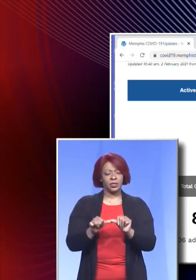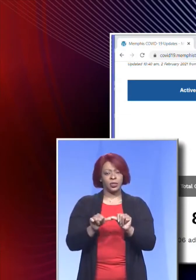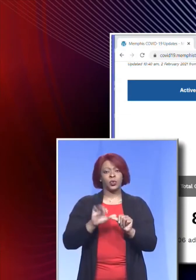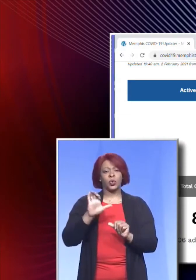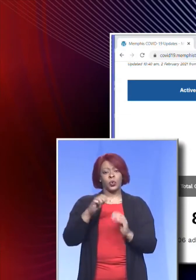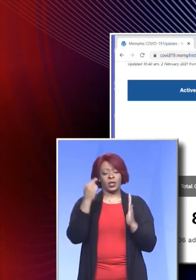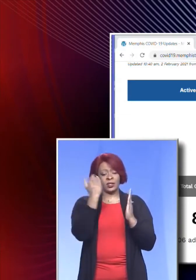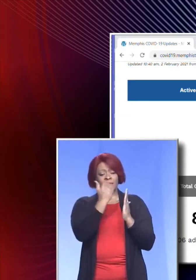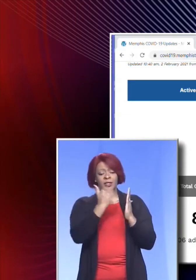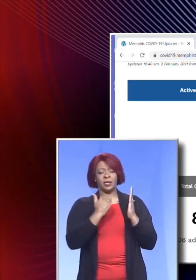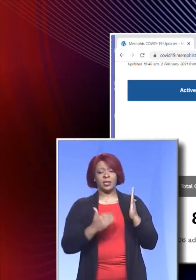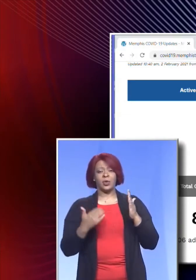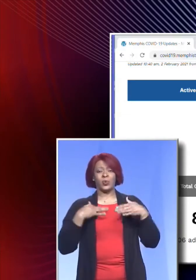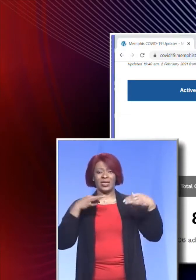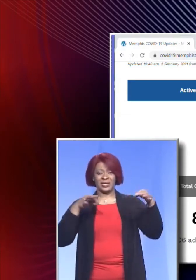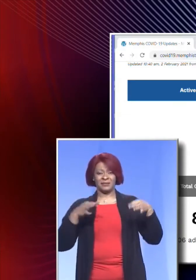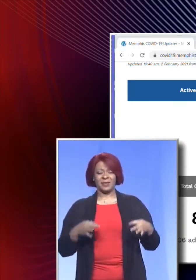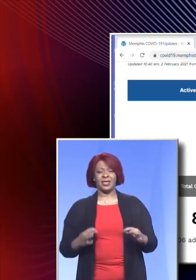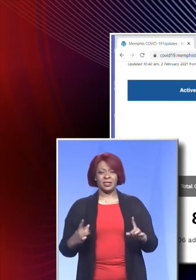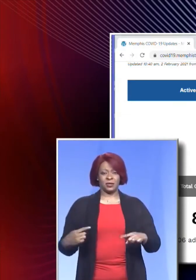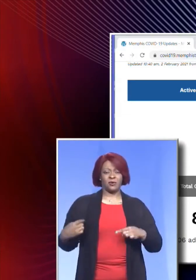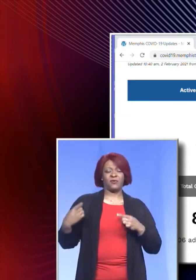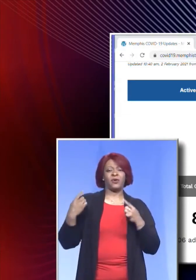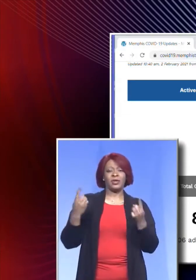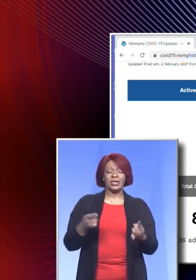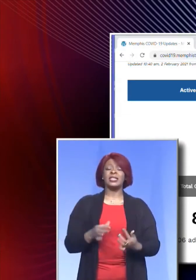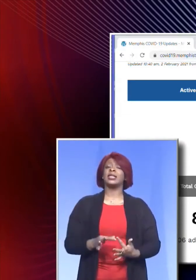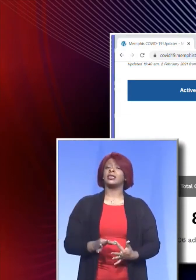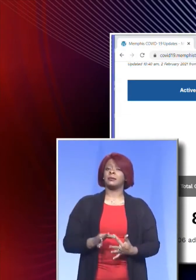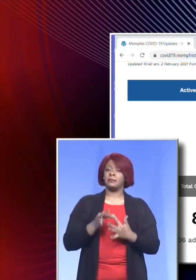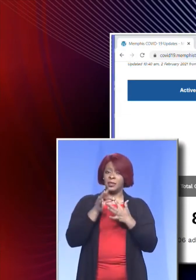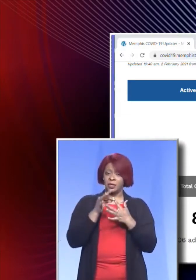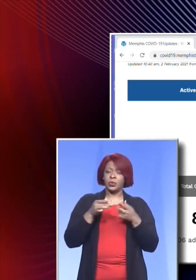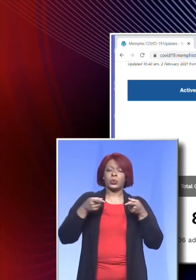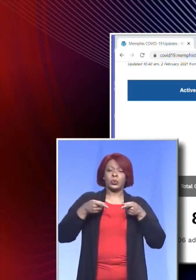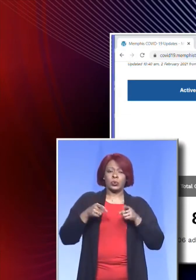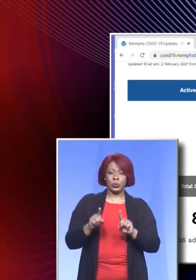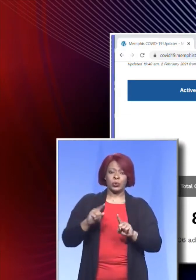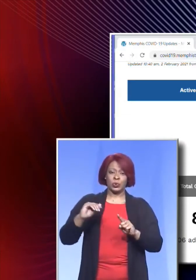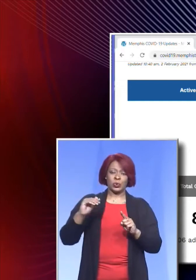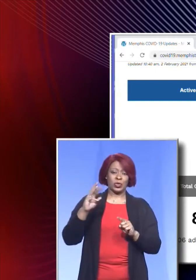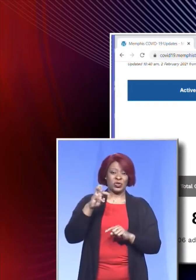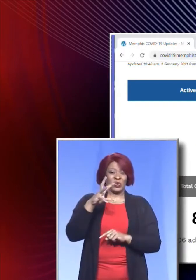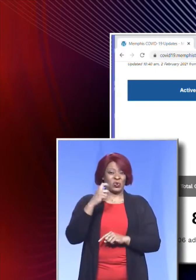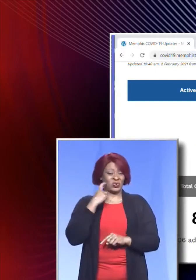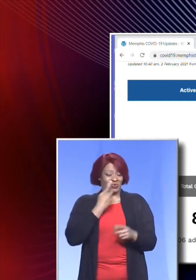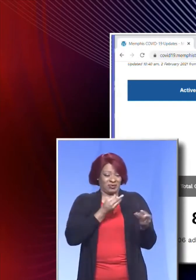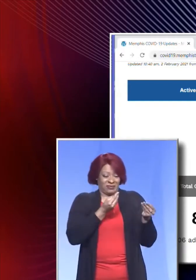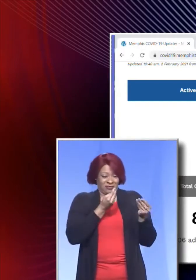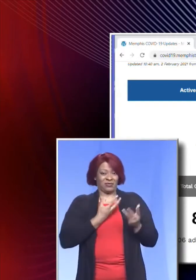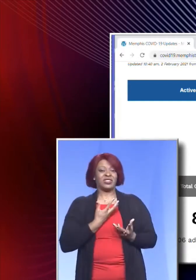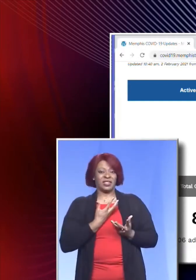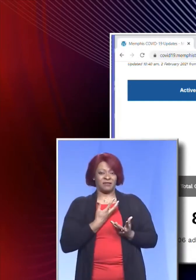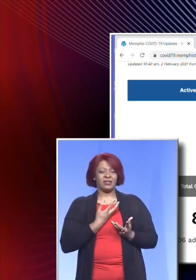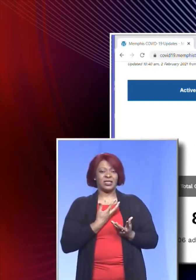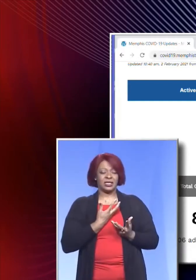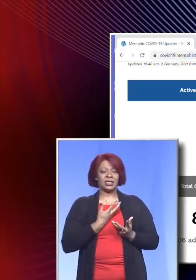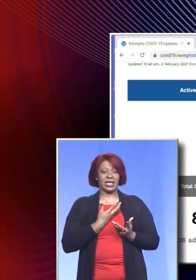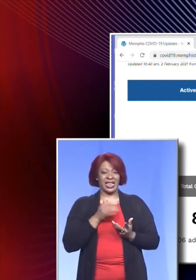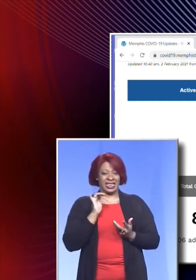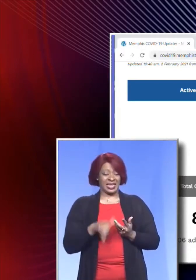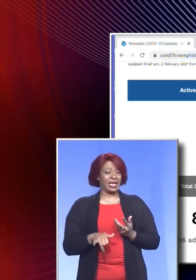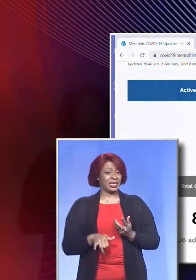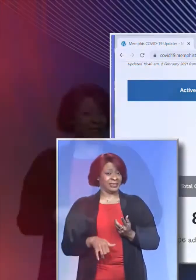things that we've been doing, especially in light of the news that we've just recently received, that